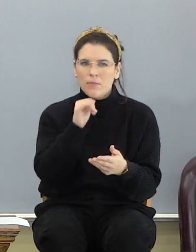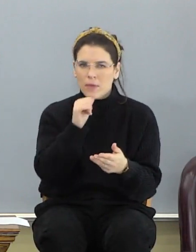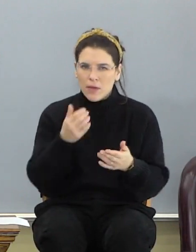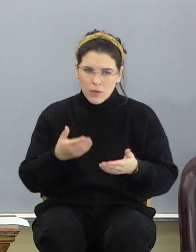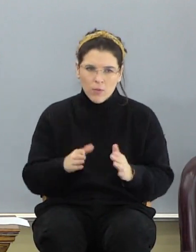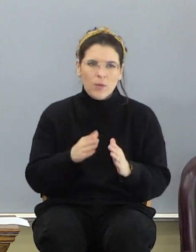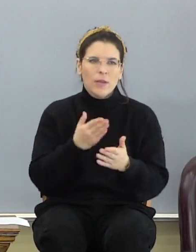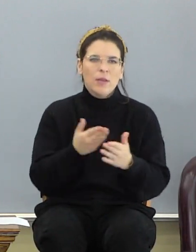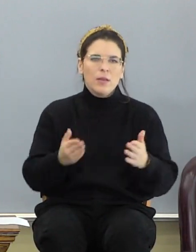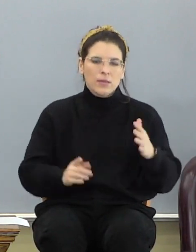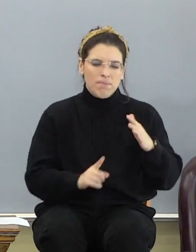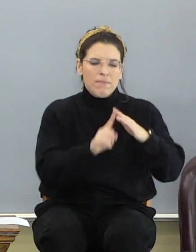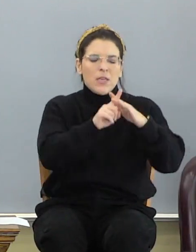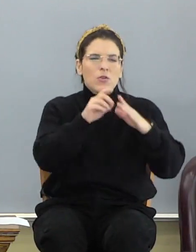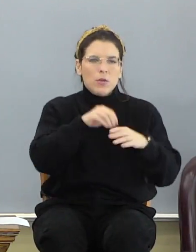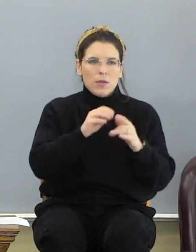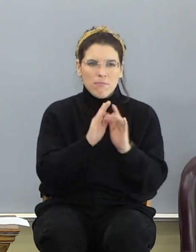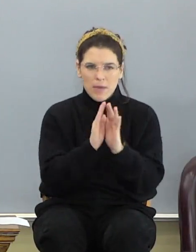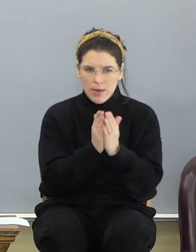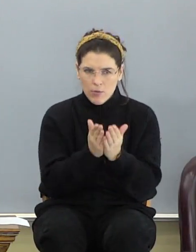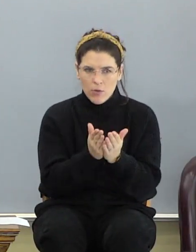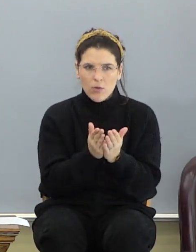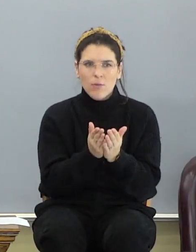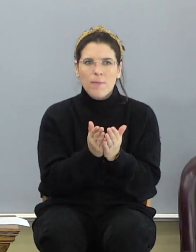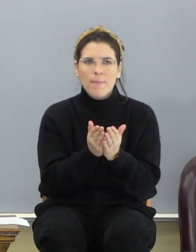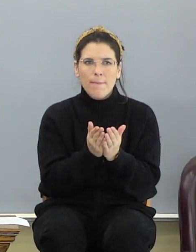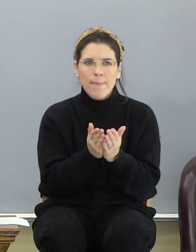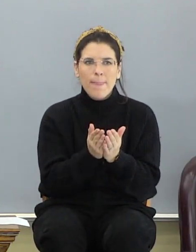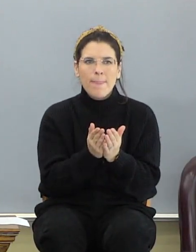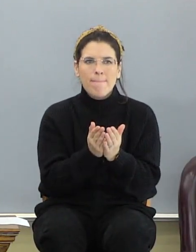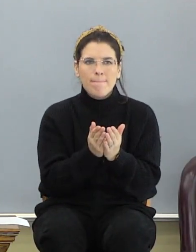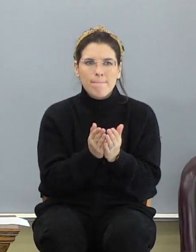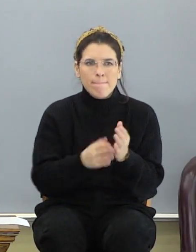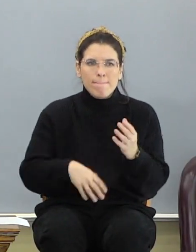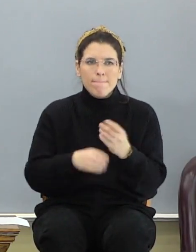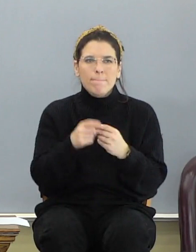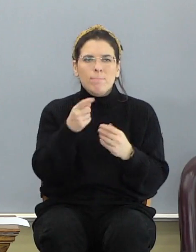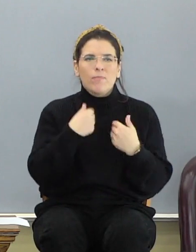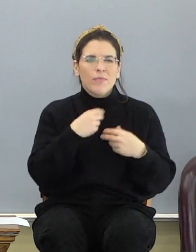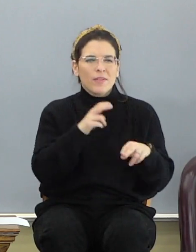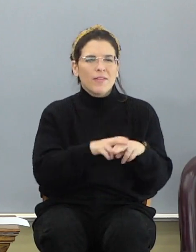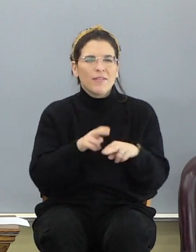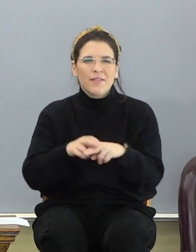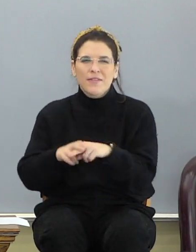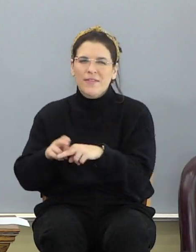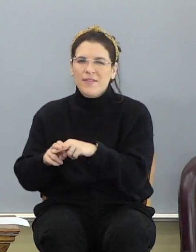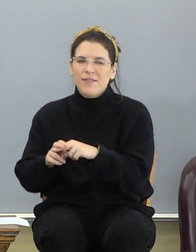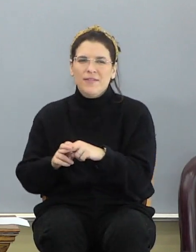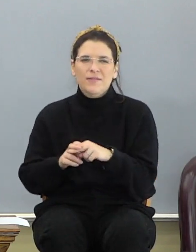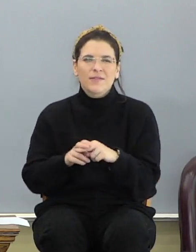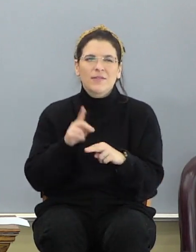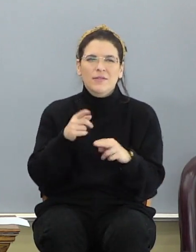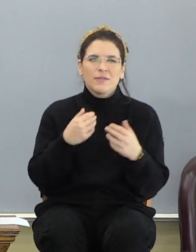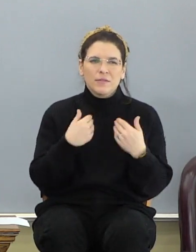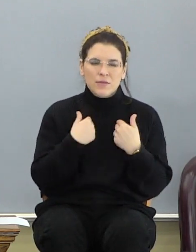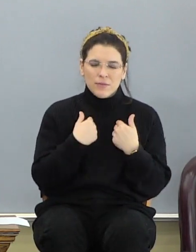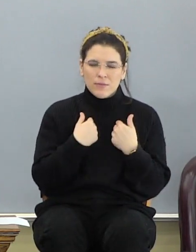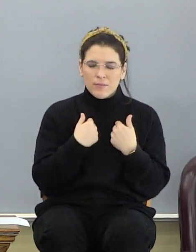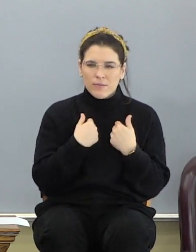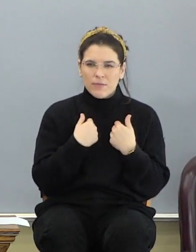way things appear in the Bible. But you've got seats. And I think, wow, that's a... You've got lamps